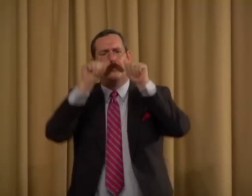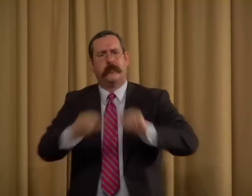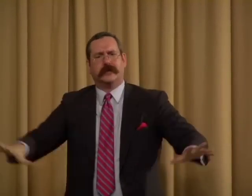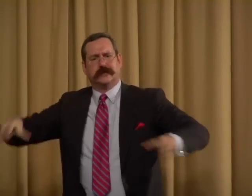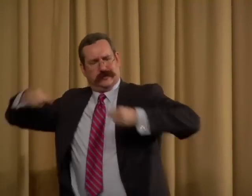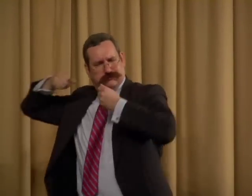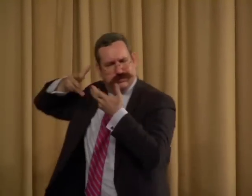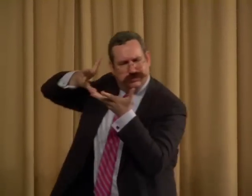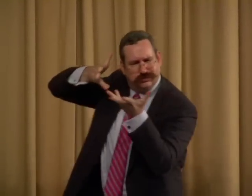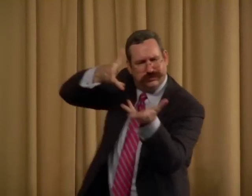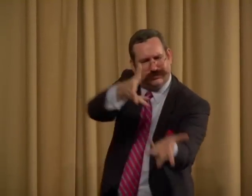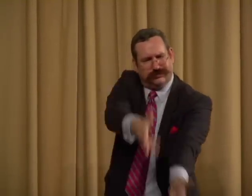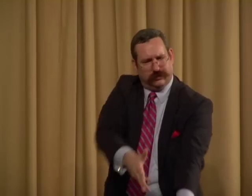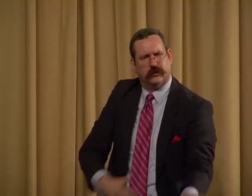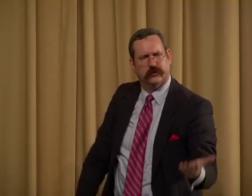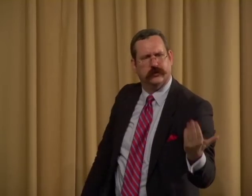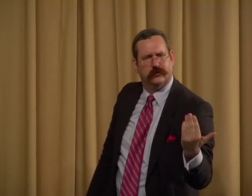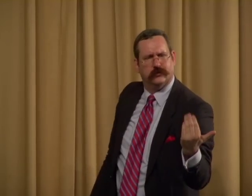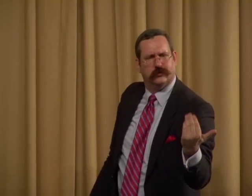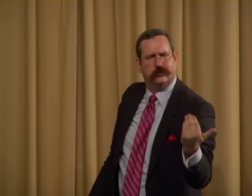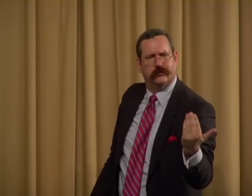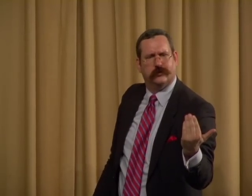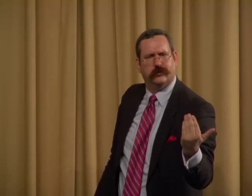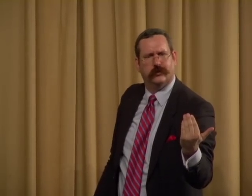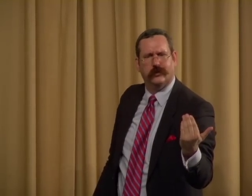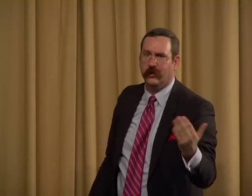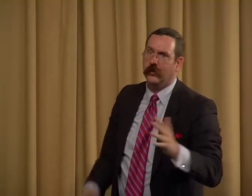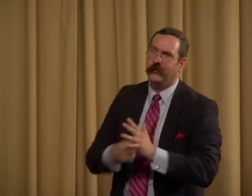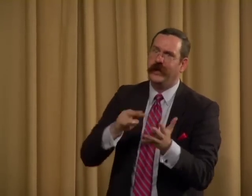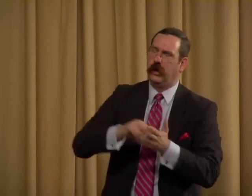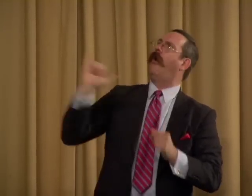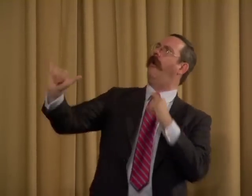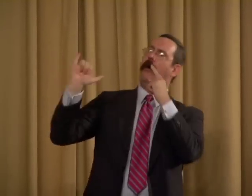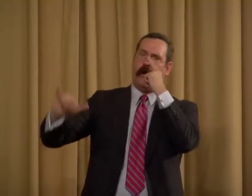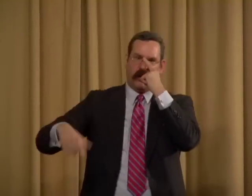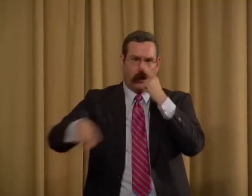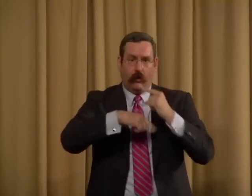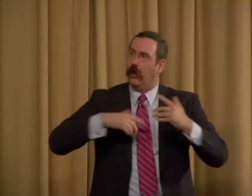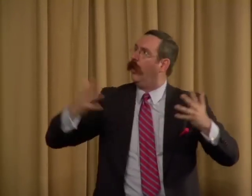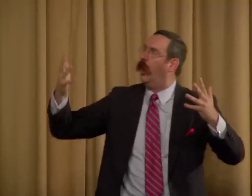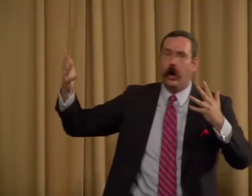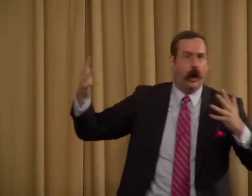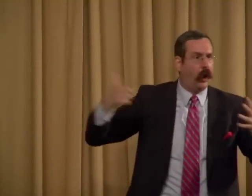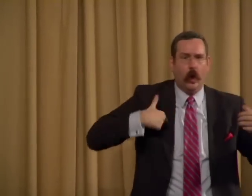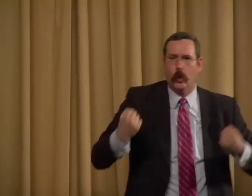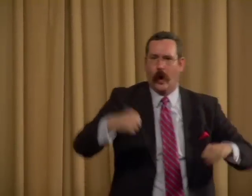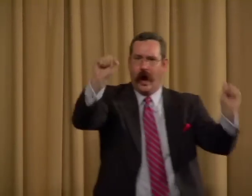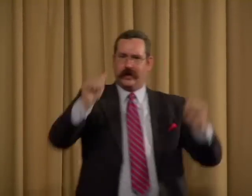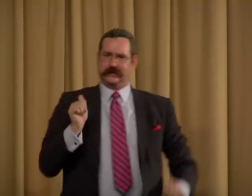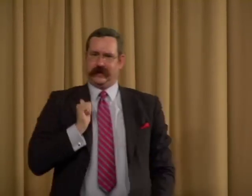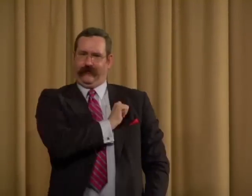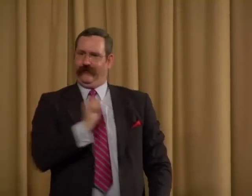then open the gates of heaven and bless you all. So that meant that we